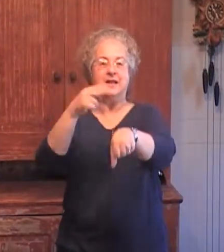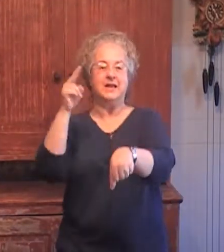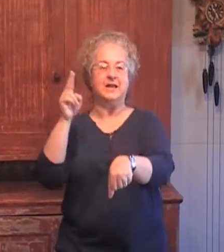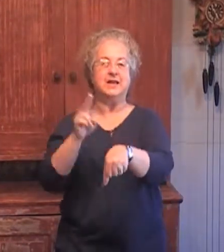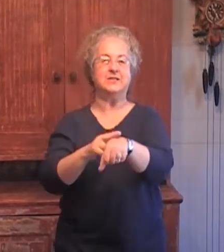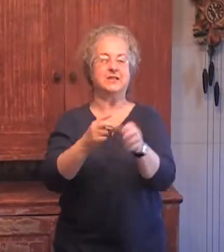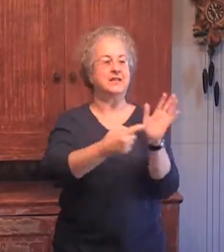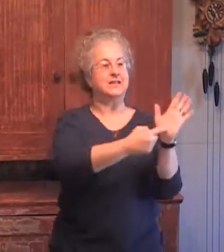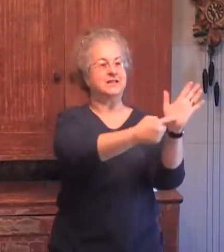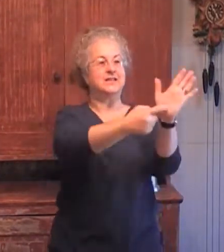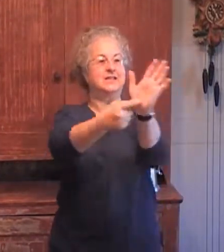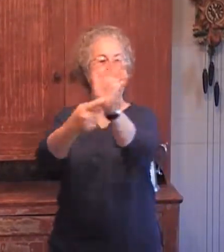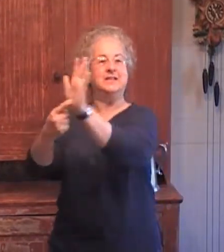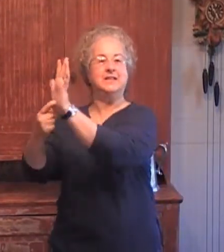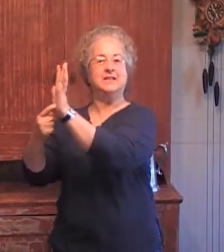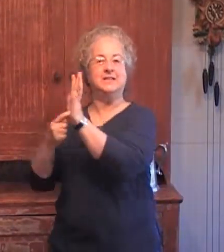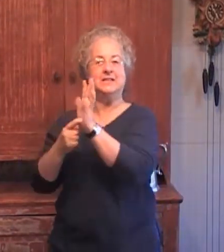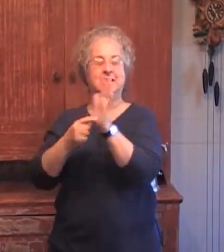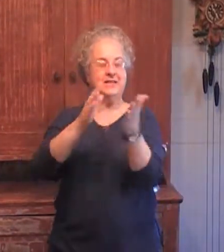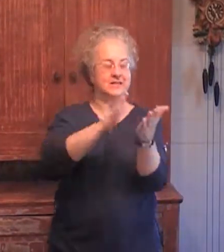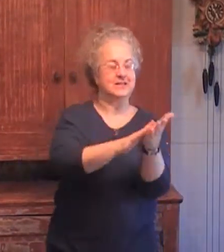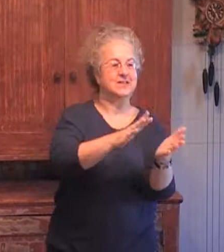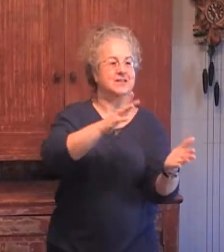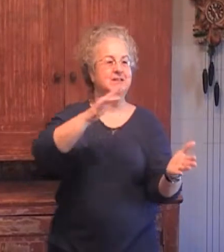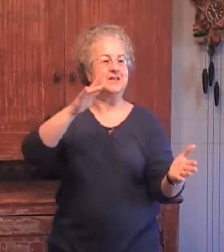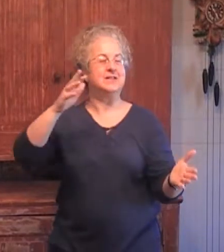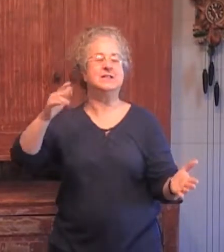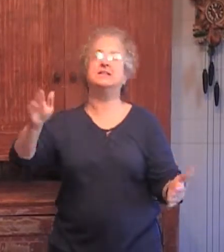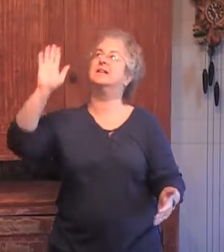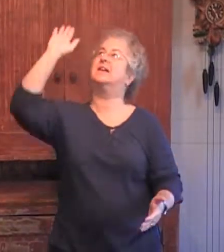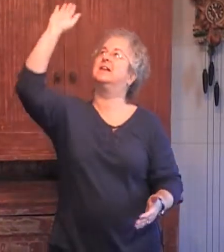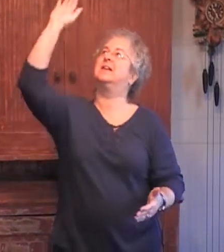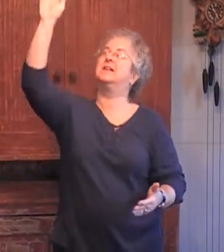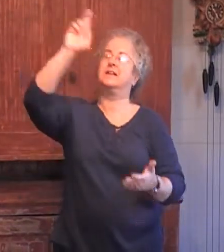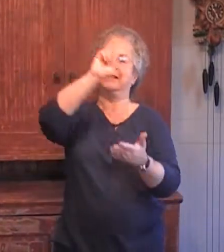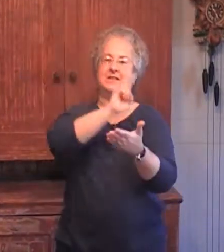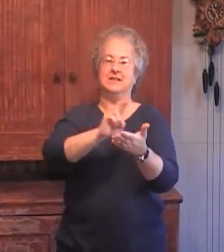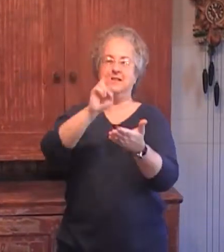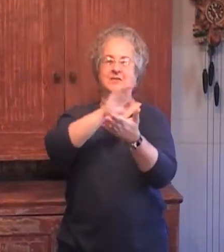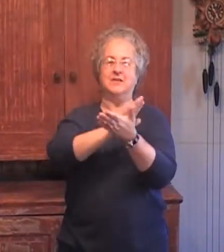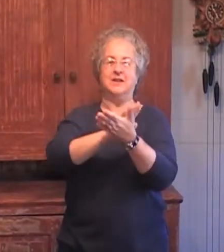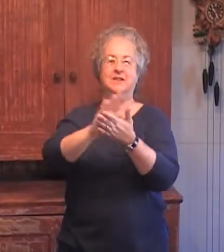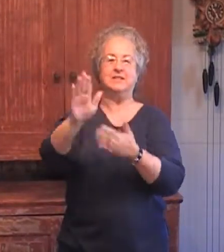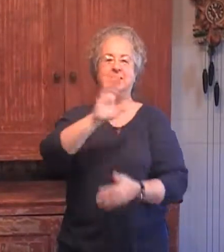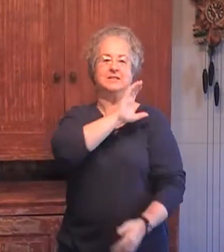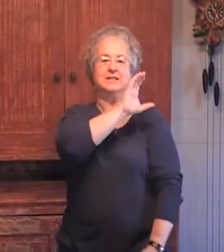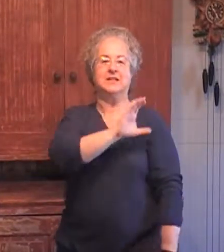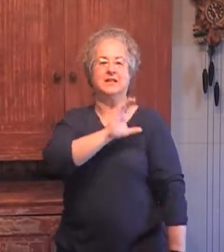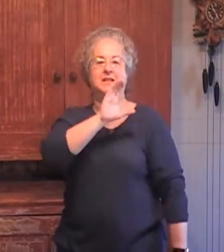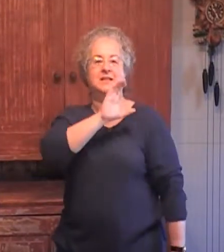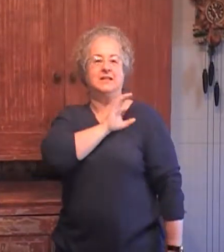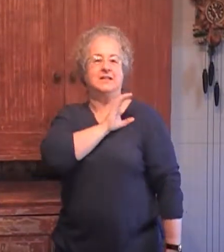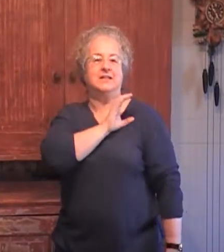makes the nations prove the glories of His righteousness.